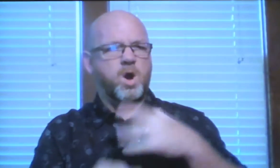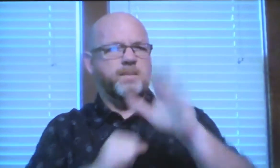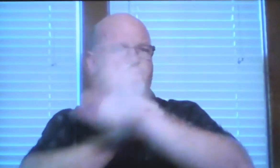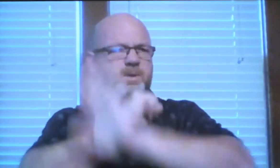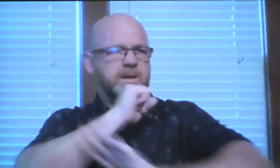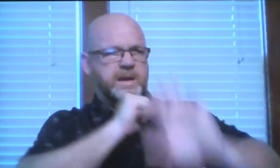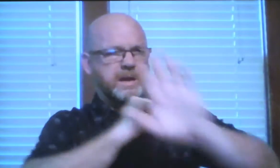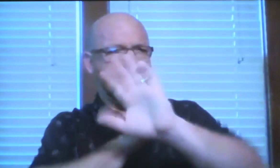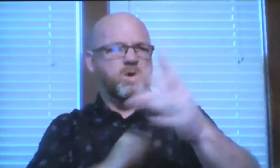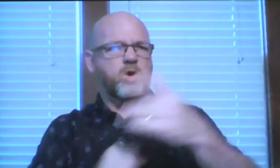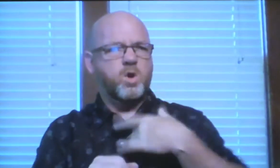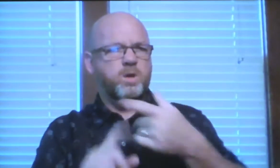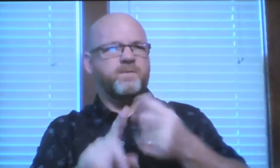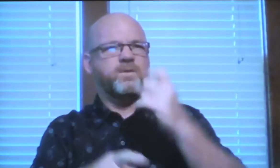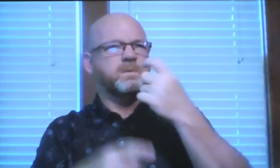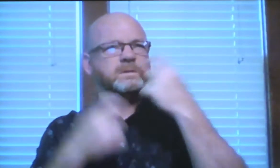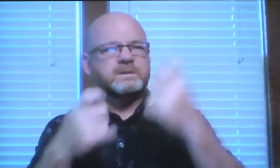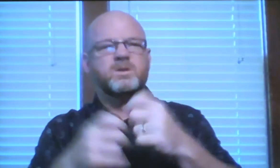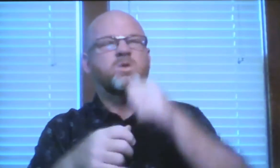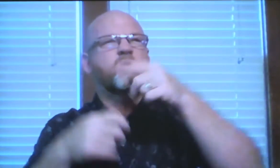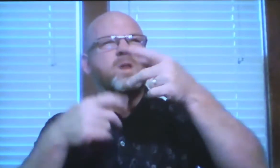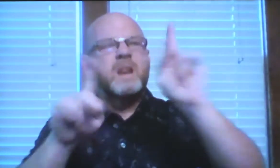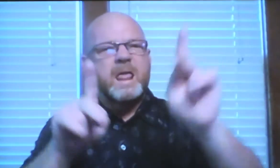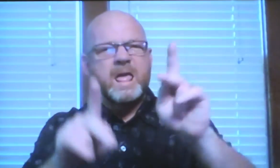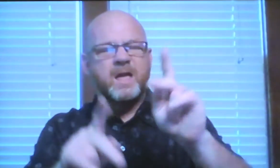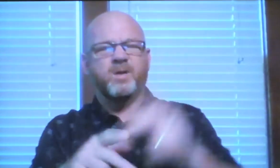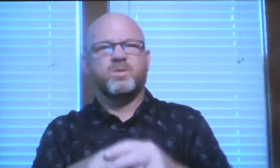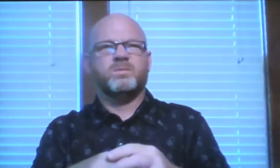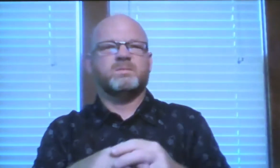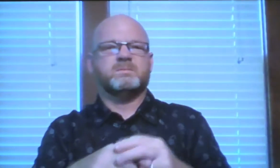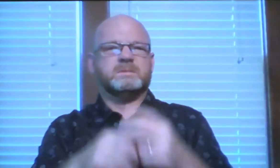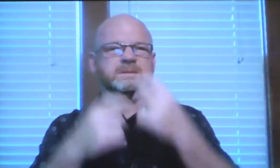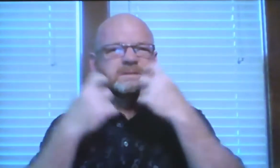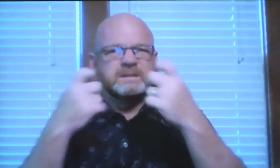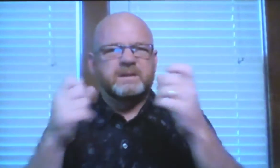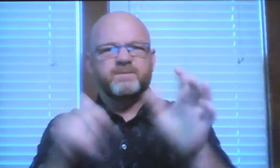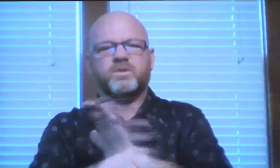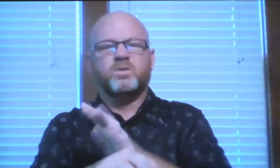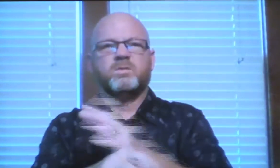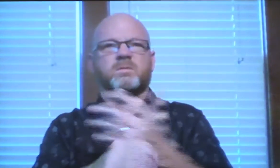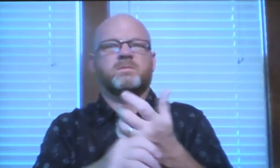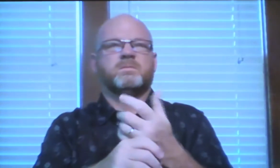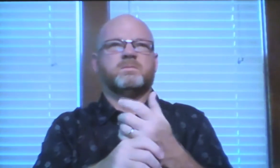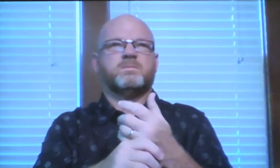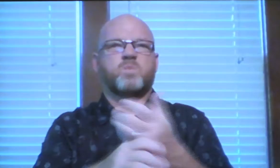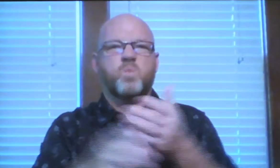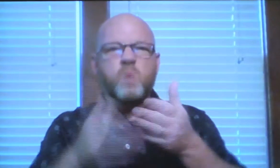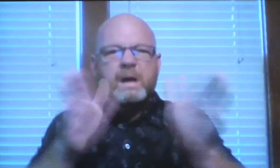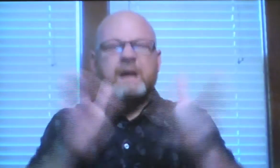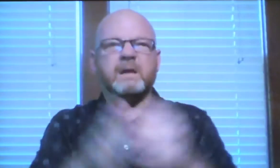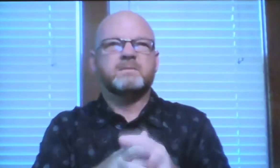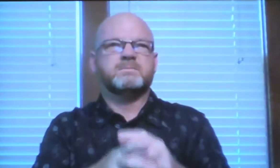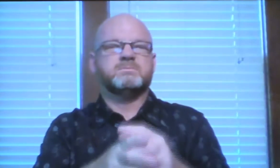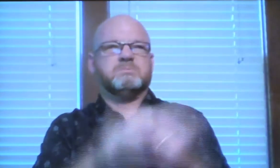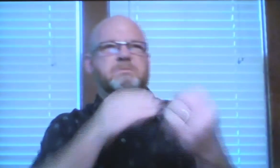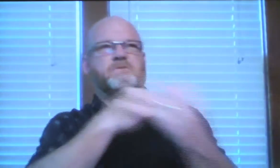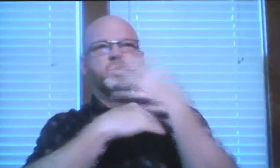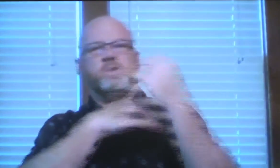About guarding your hearts. Keeping your hearts from sin. Don't let sin come in and take